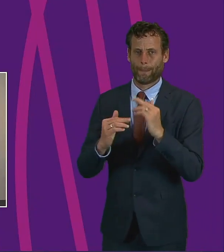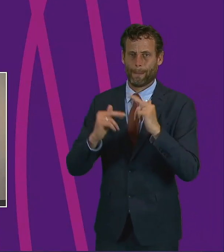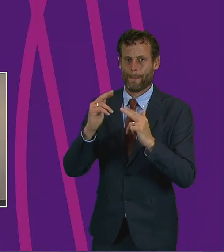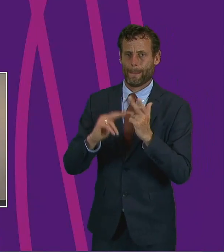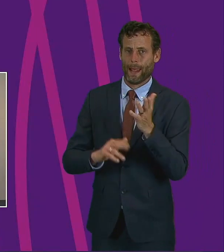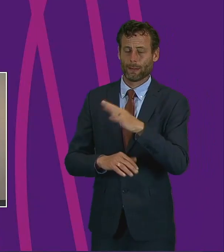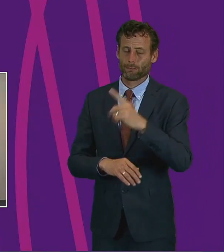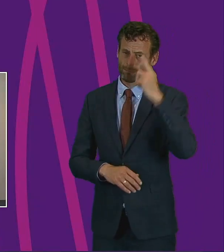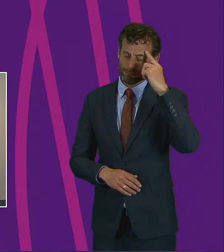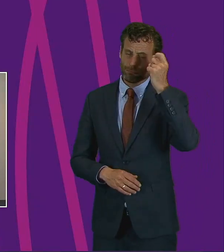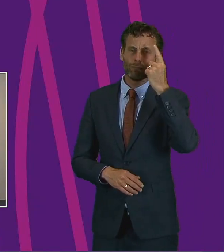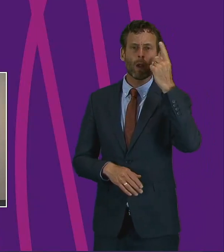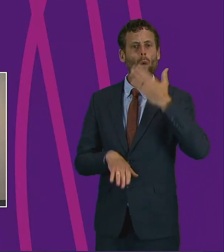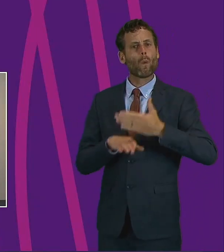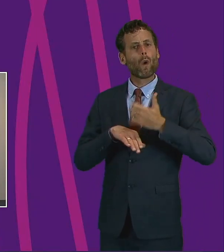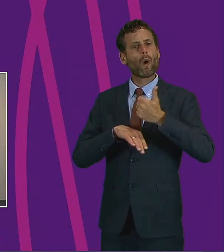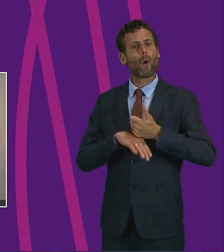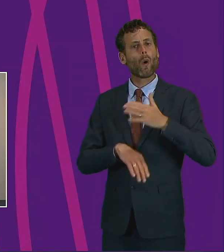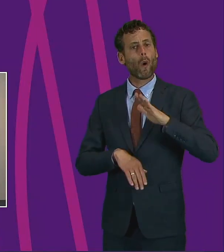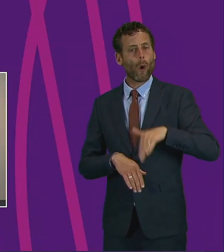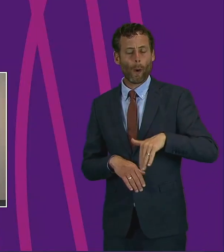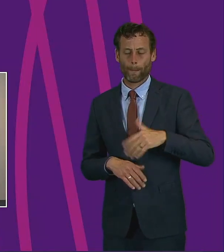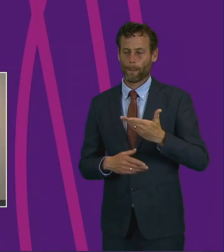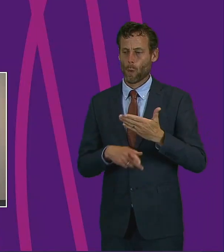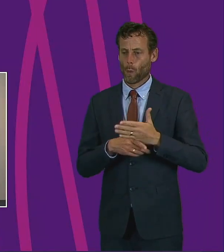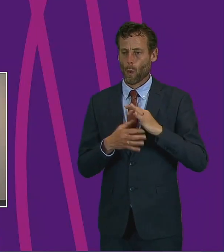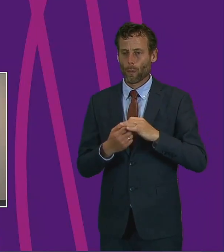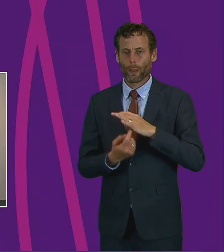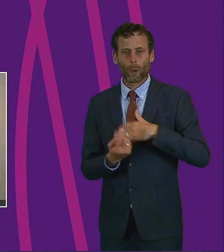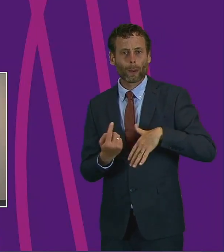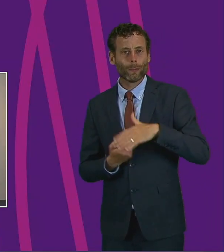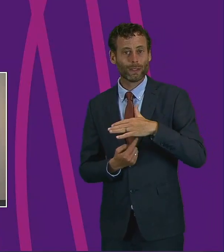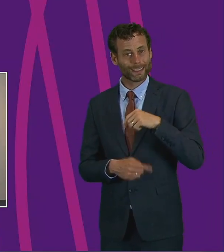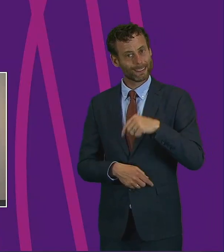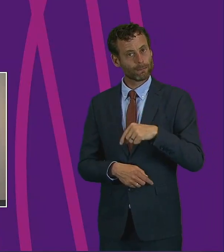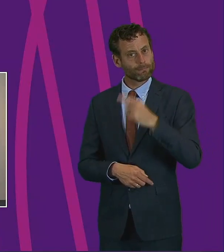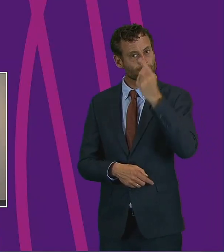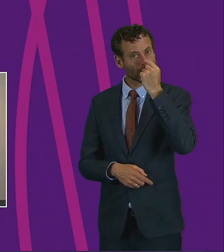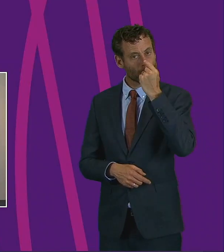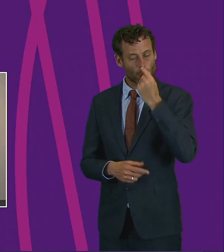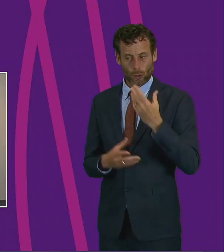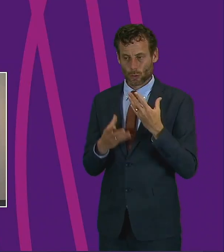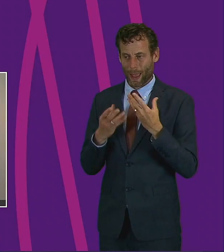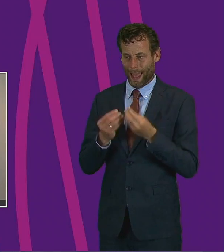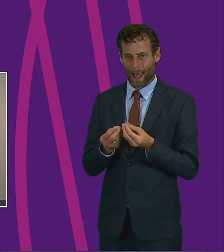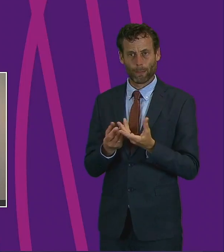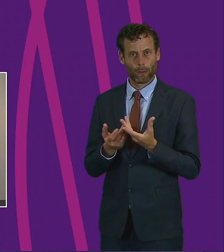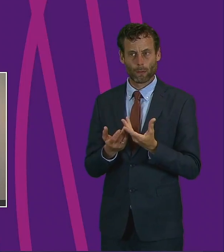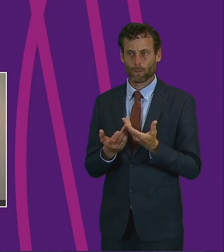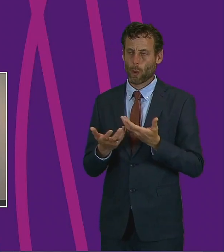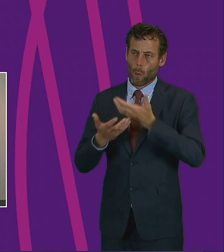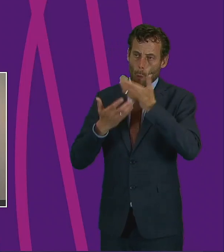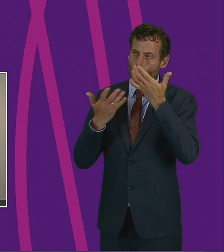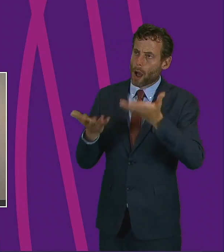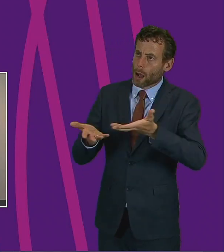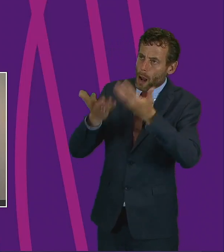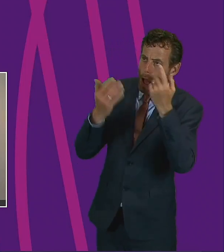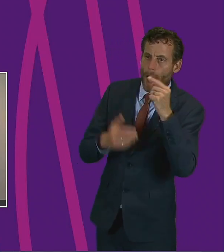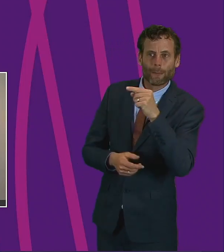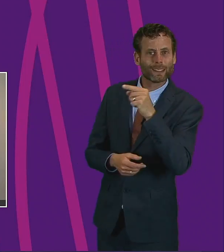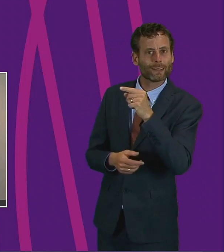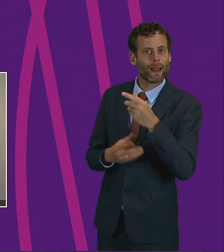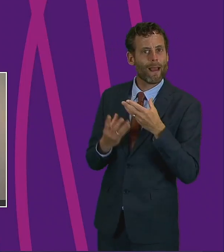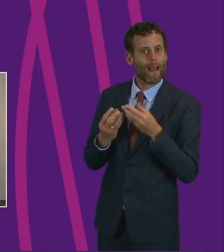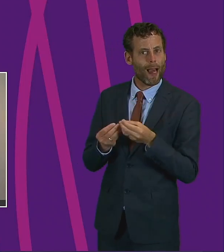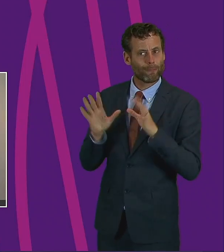working from home and in our local communities, with ongoing potential to enhance our climate and, in many cases, give a